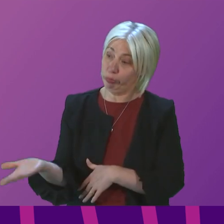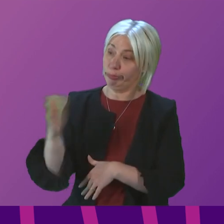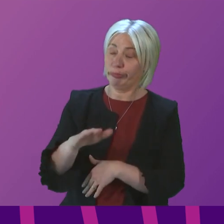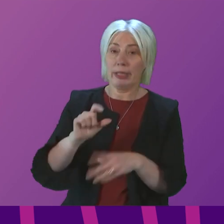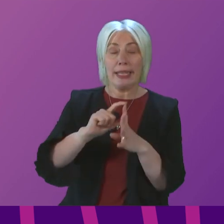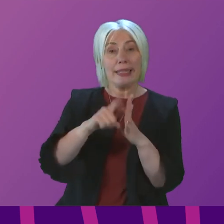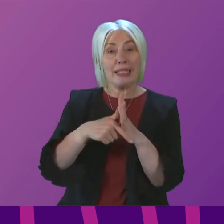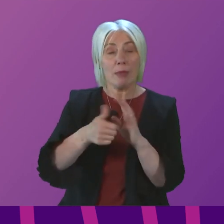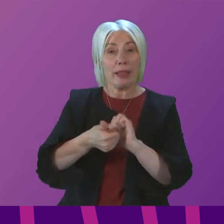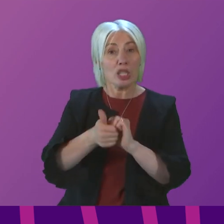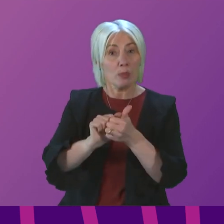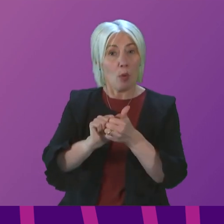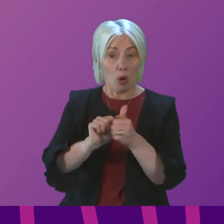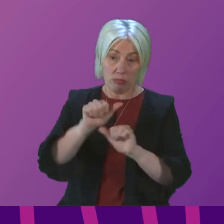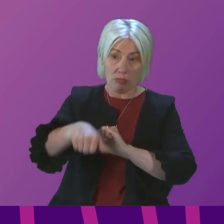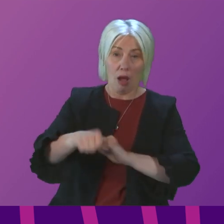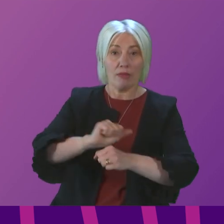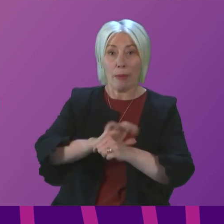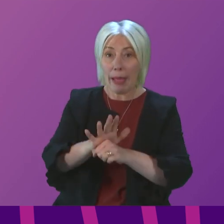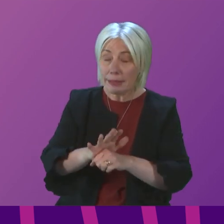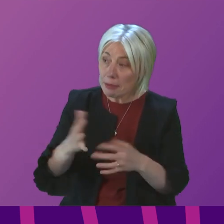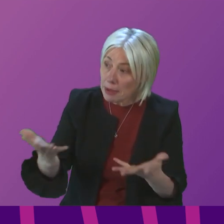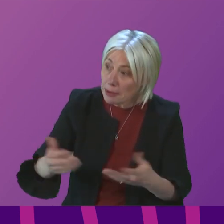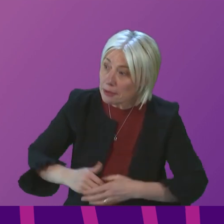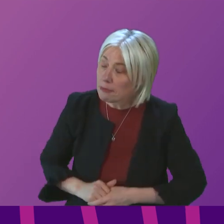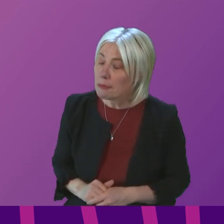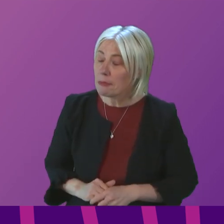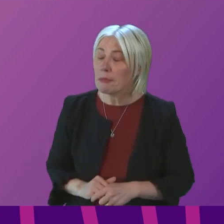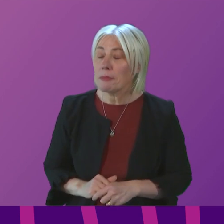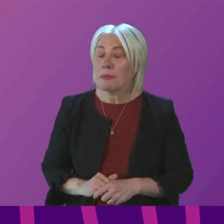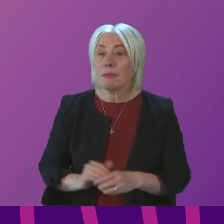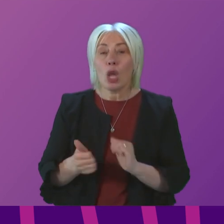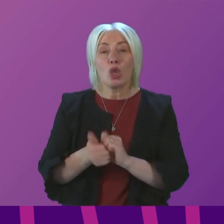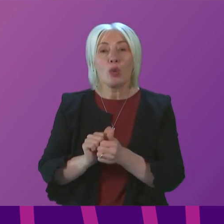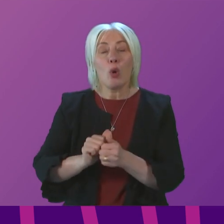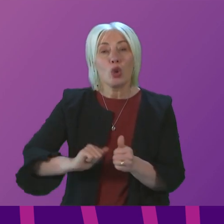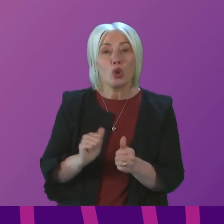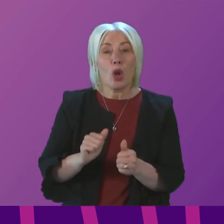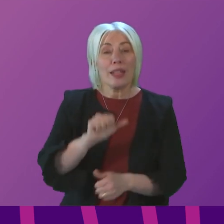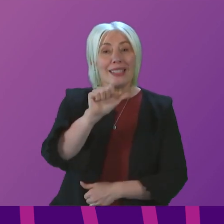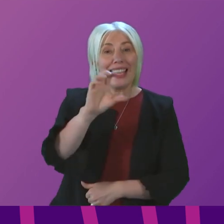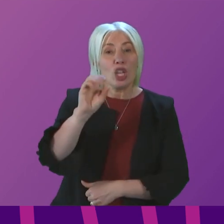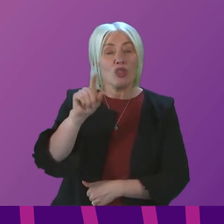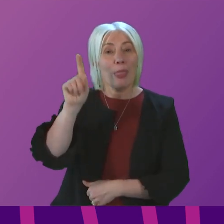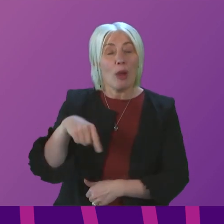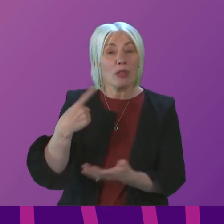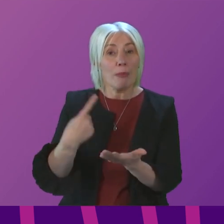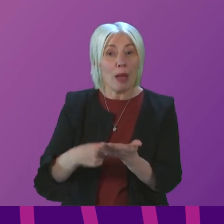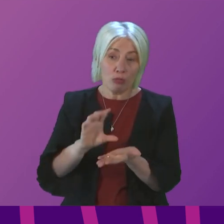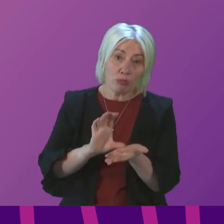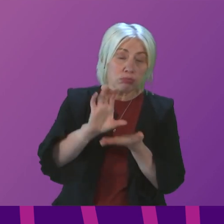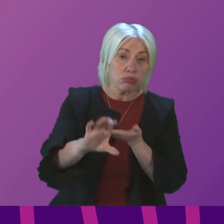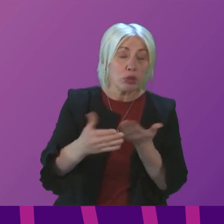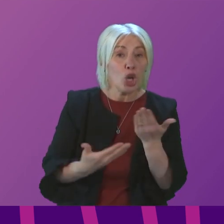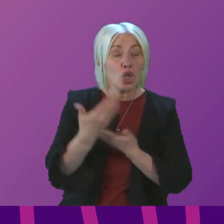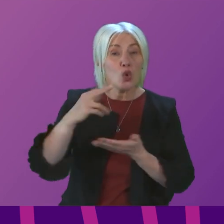of the Covid-19 pandemic. First Minister. Through Sports Scotland, are providing almost £600,000 this year to help deliver the new